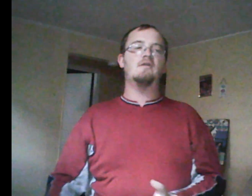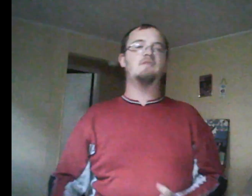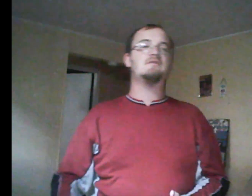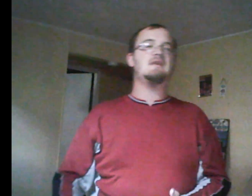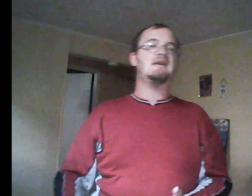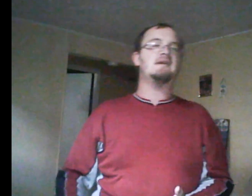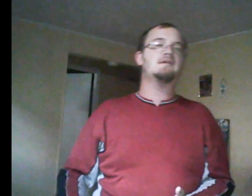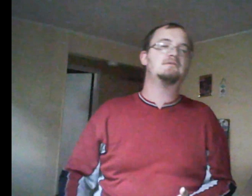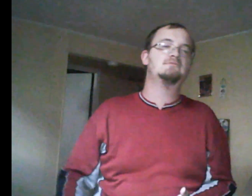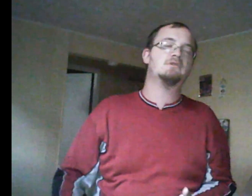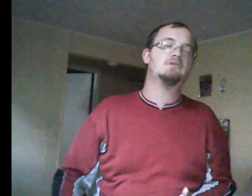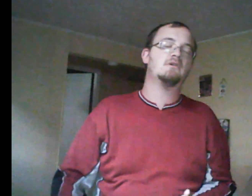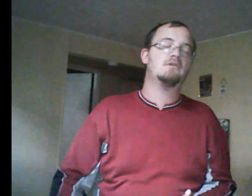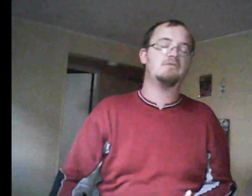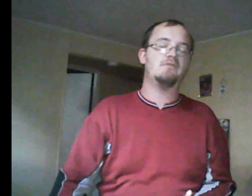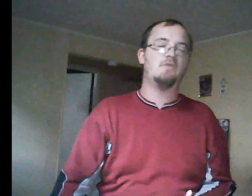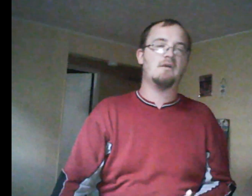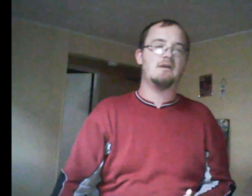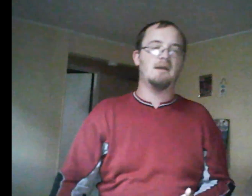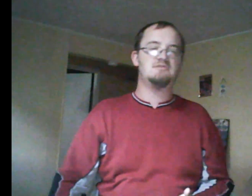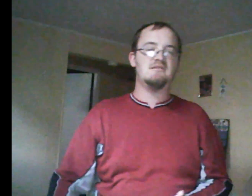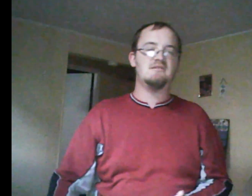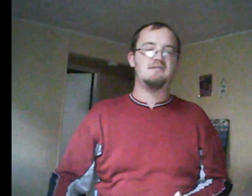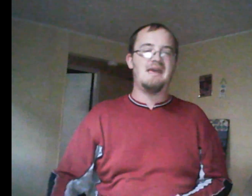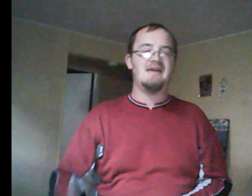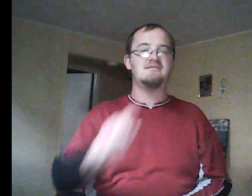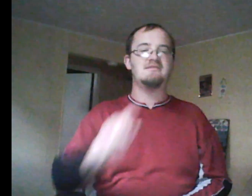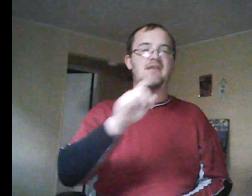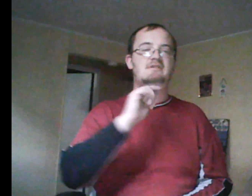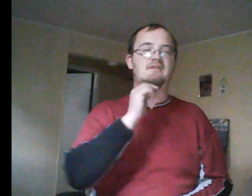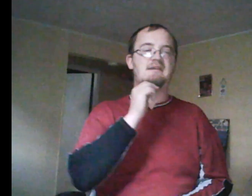four other options and basically give you the numbers.